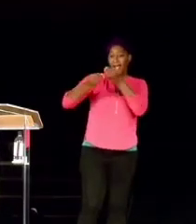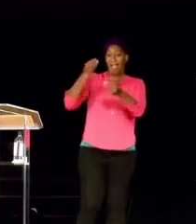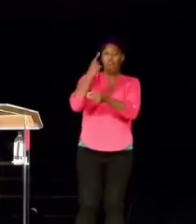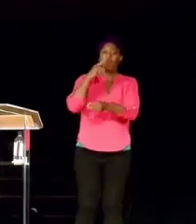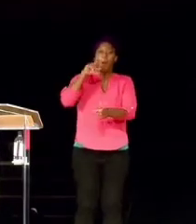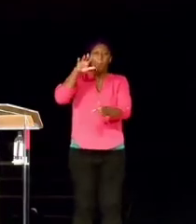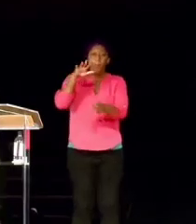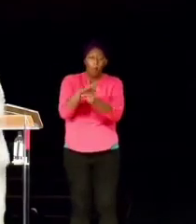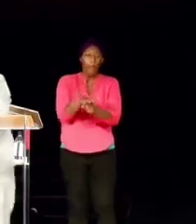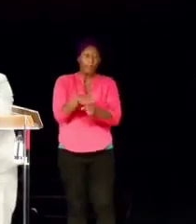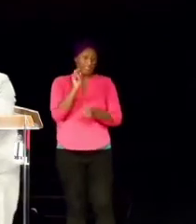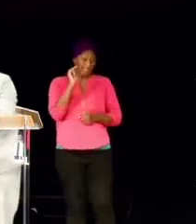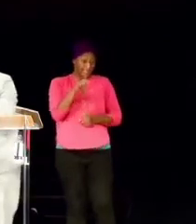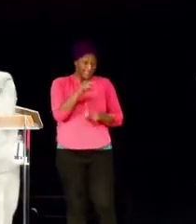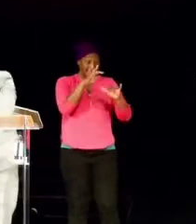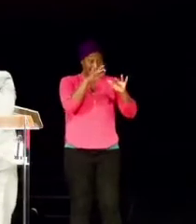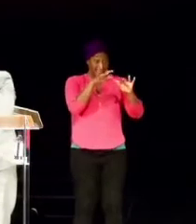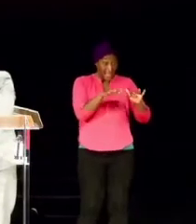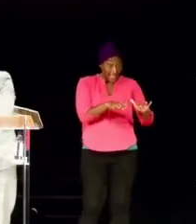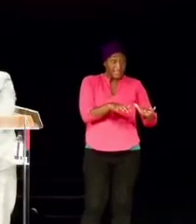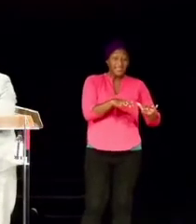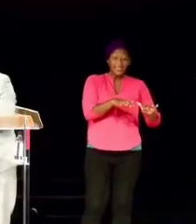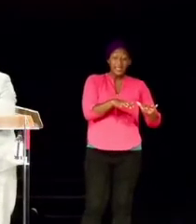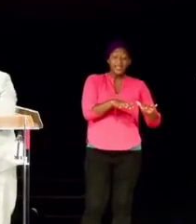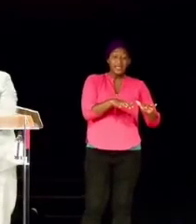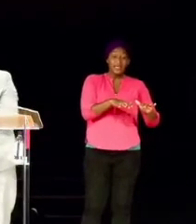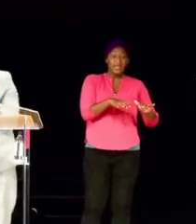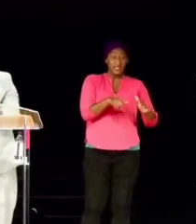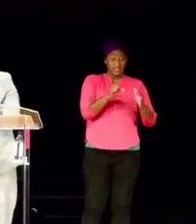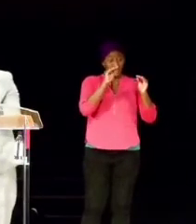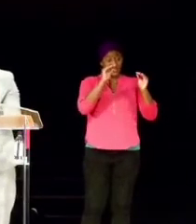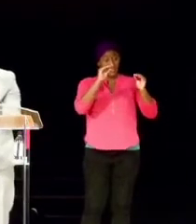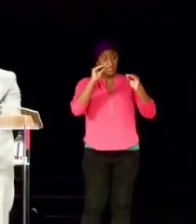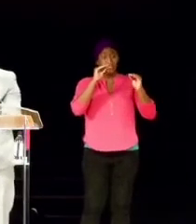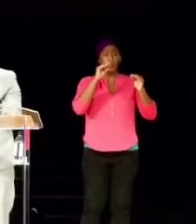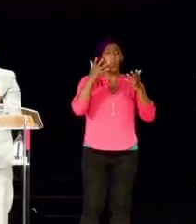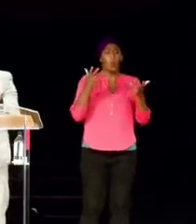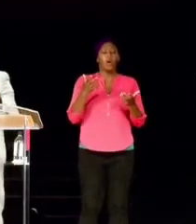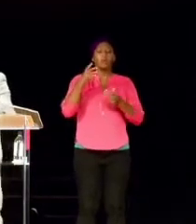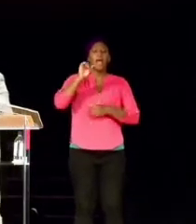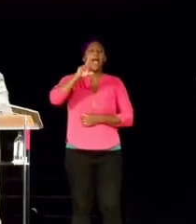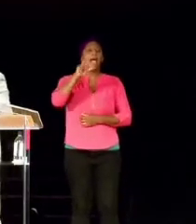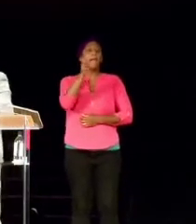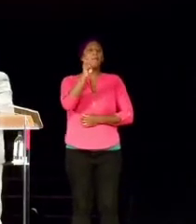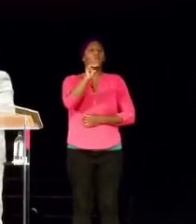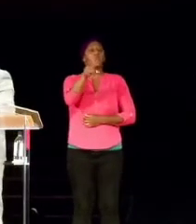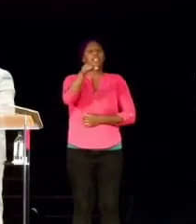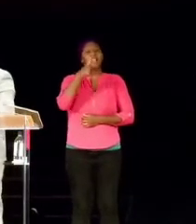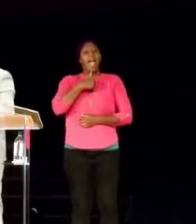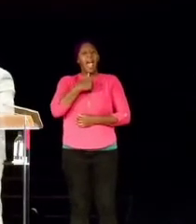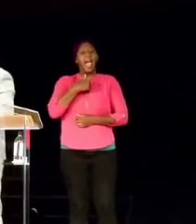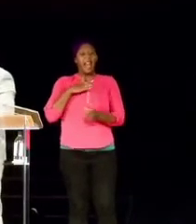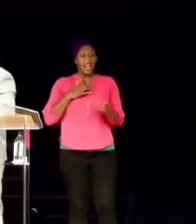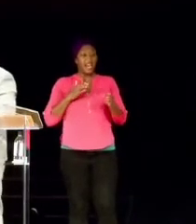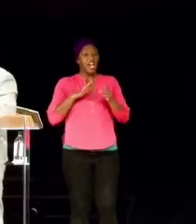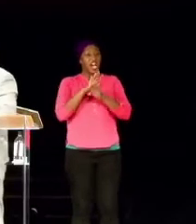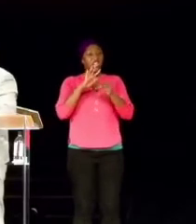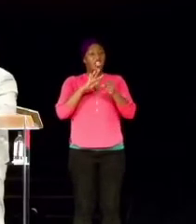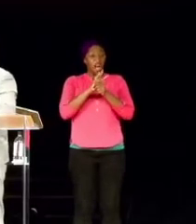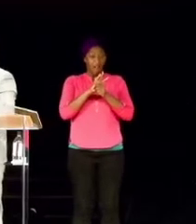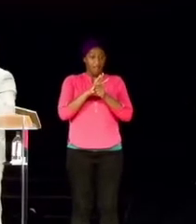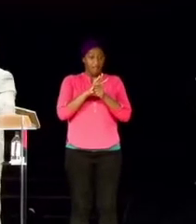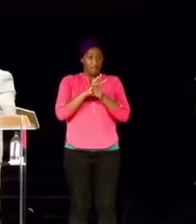is tailored to teach us now, and I gotta get out of here, that Abraham had enough virality in him